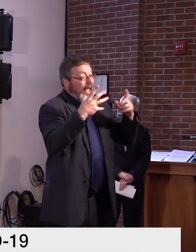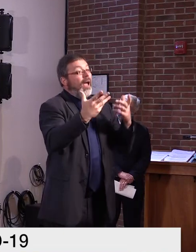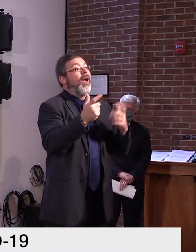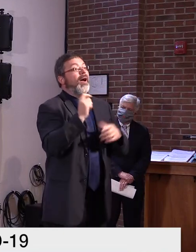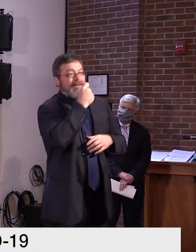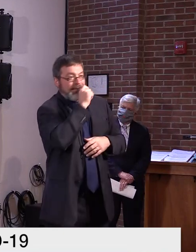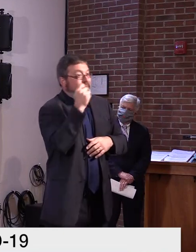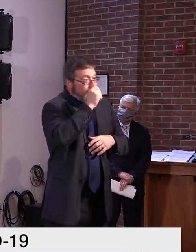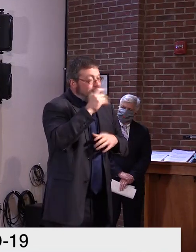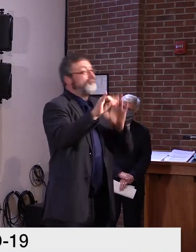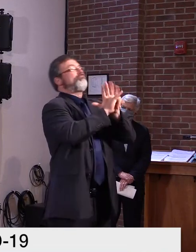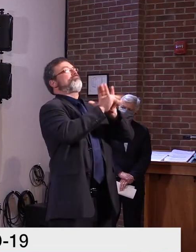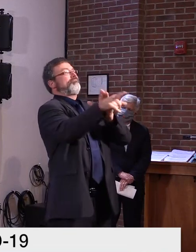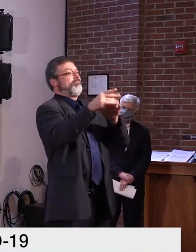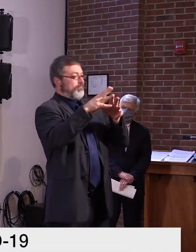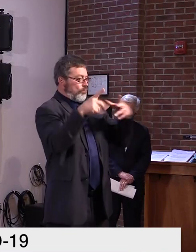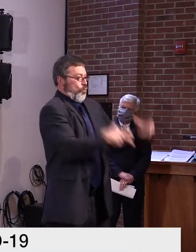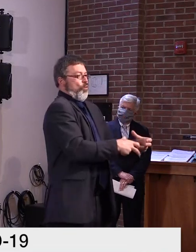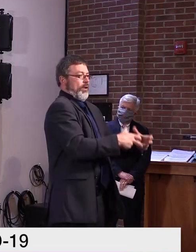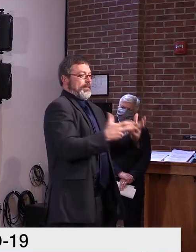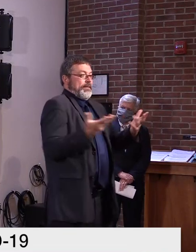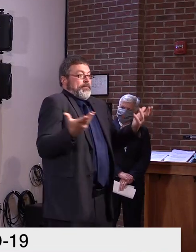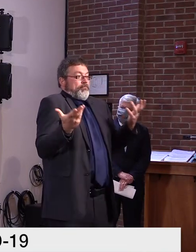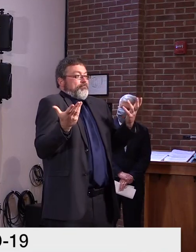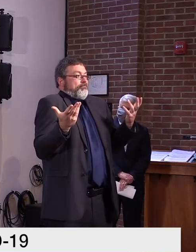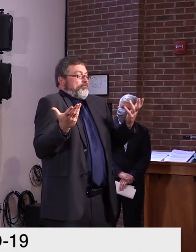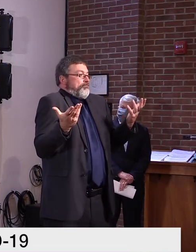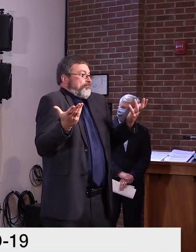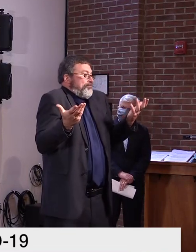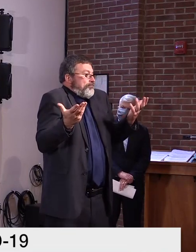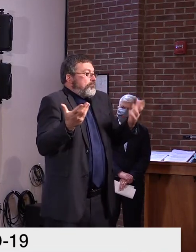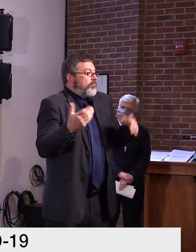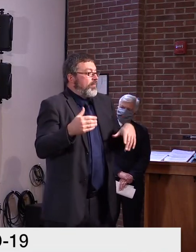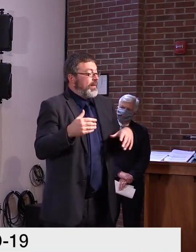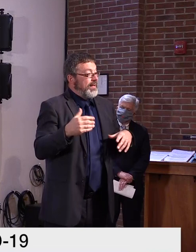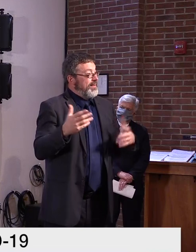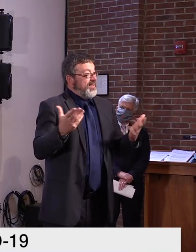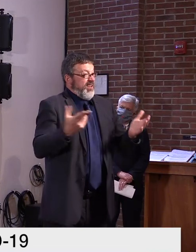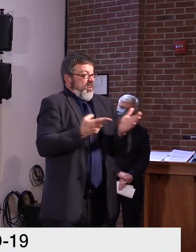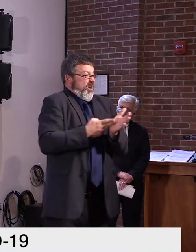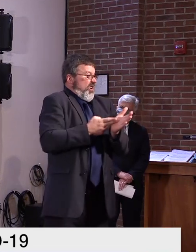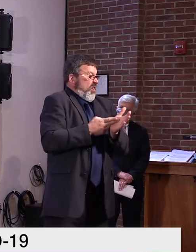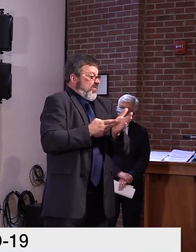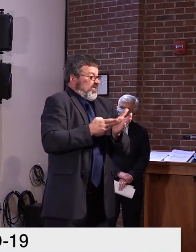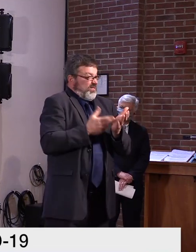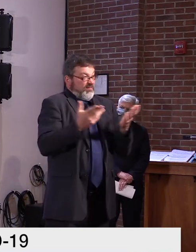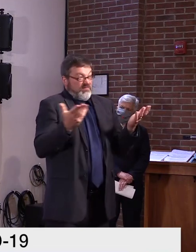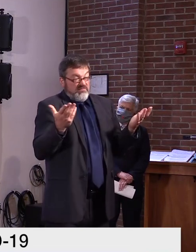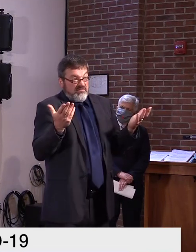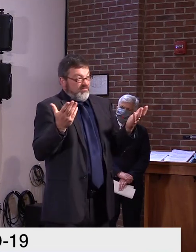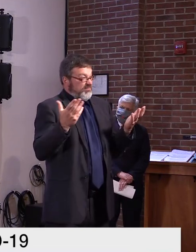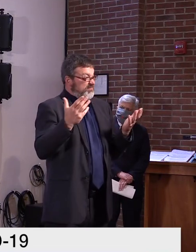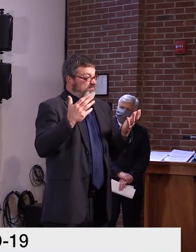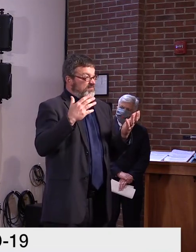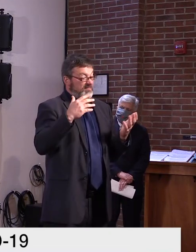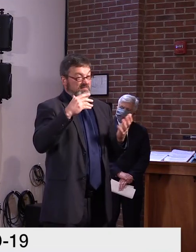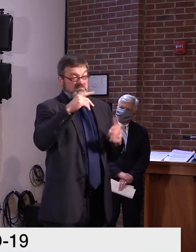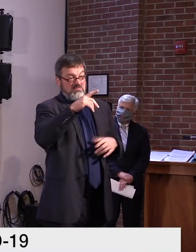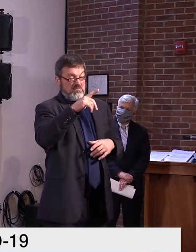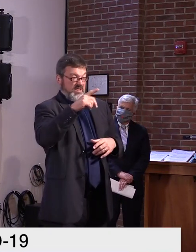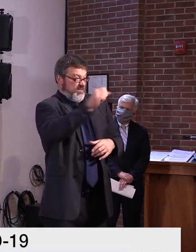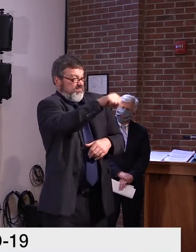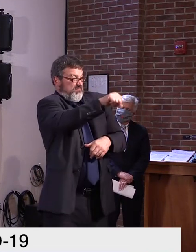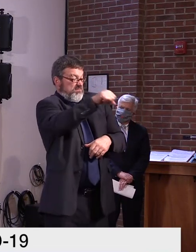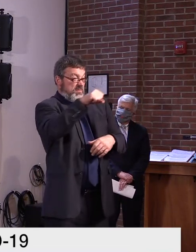it's not a stretch for me to think that we're not measuring everyone, uh, by any means. I'm not sure if that